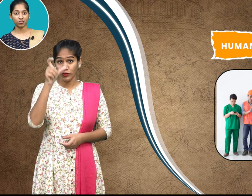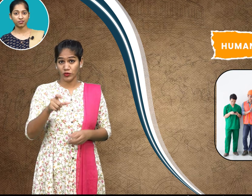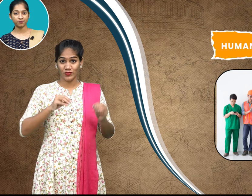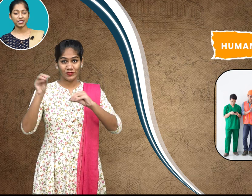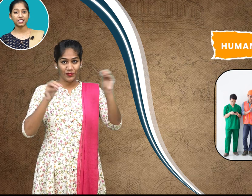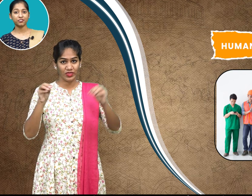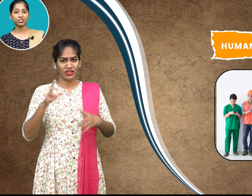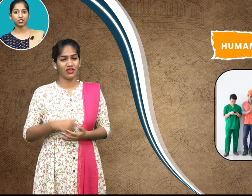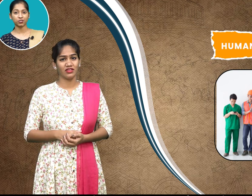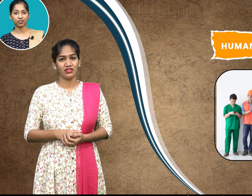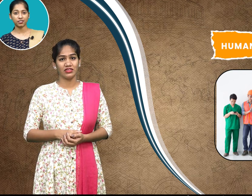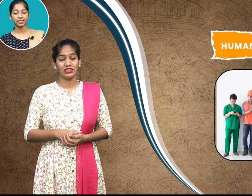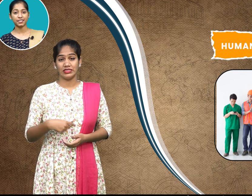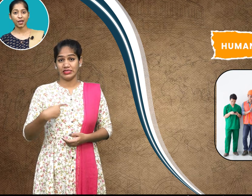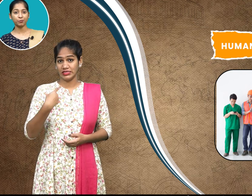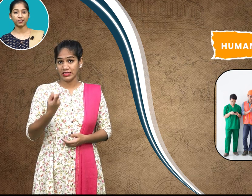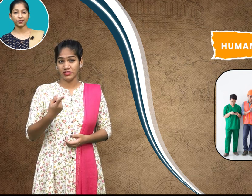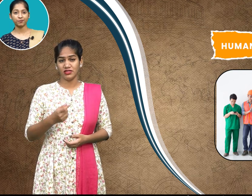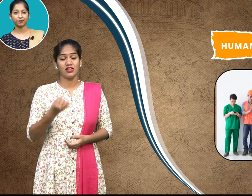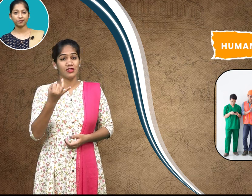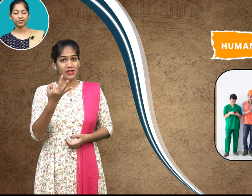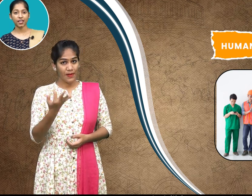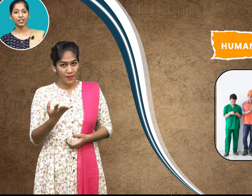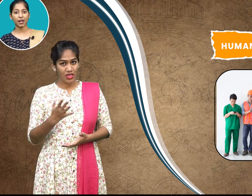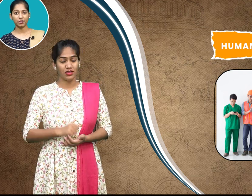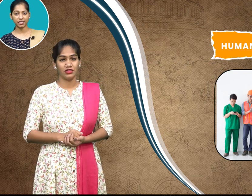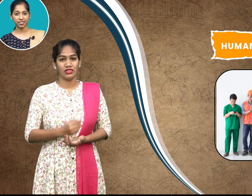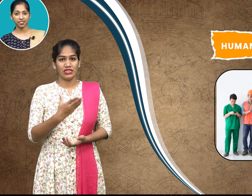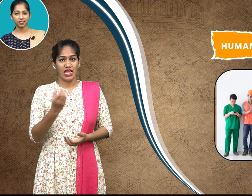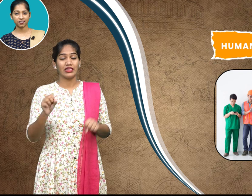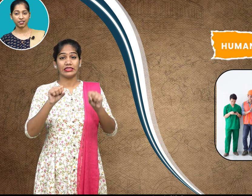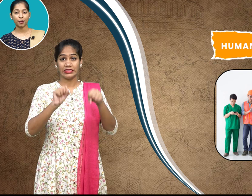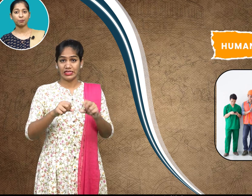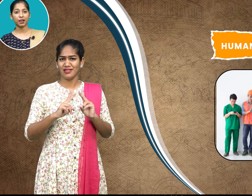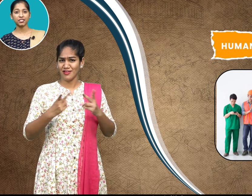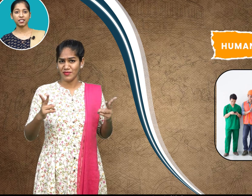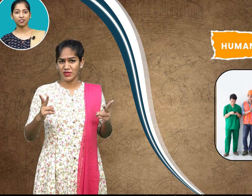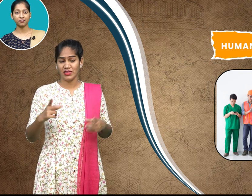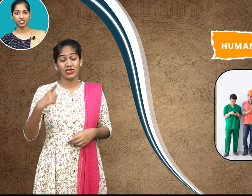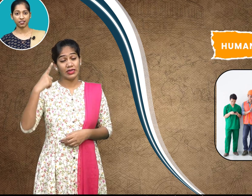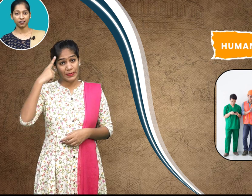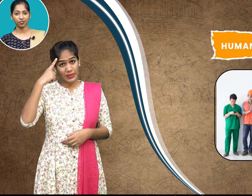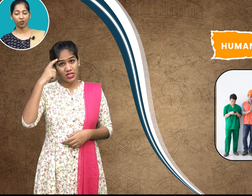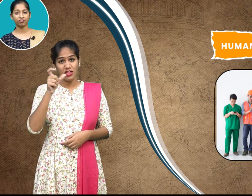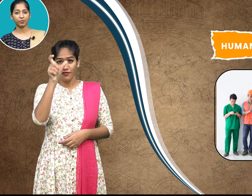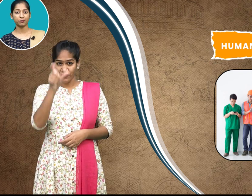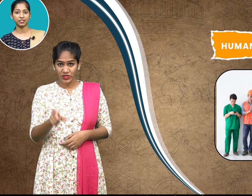refers to the number and abilities mental and physical of people